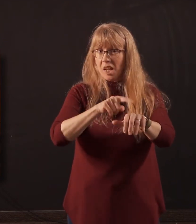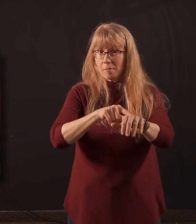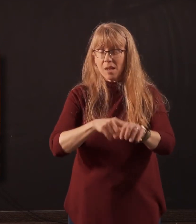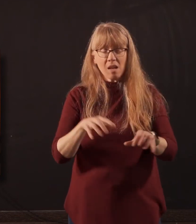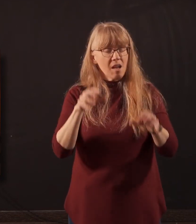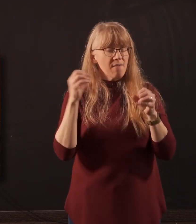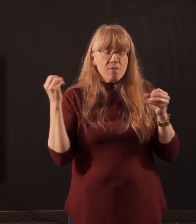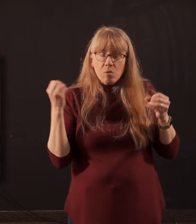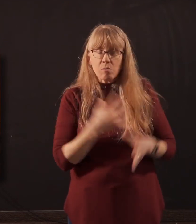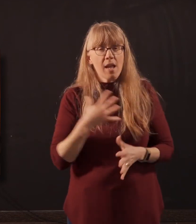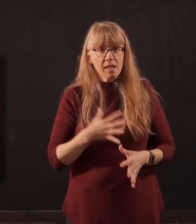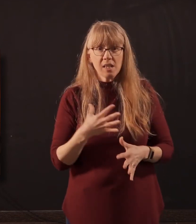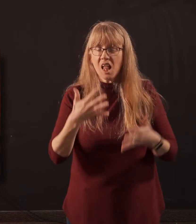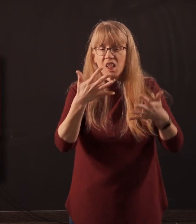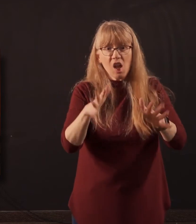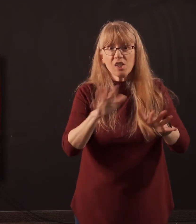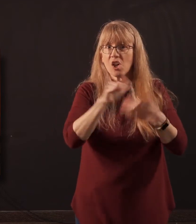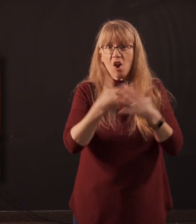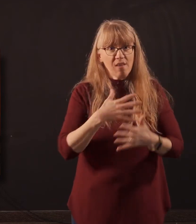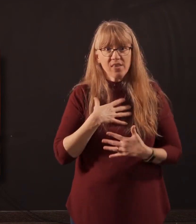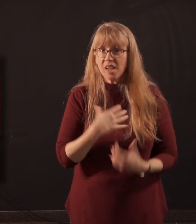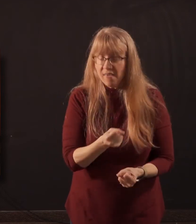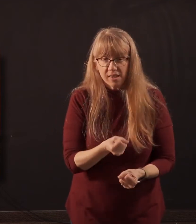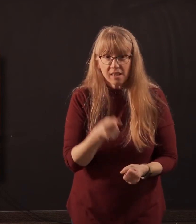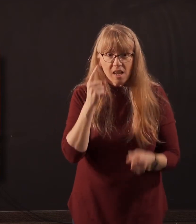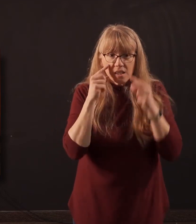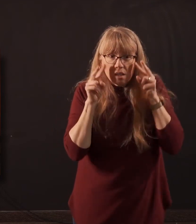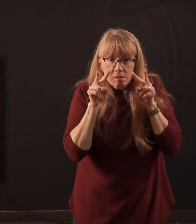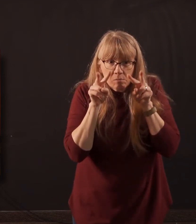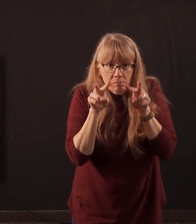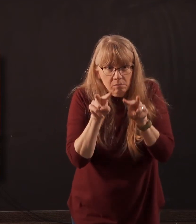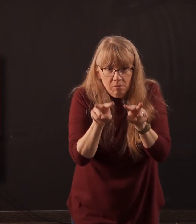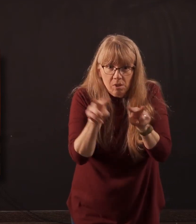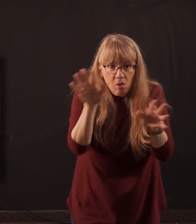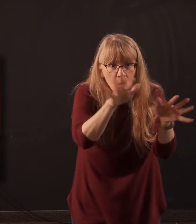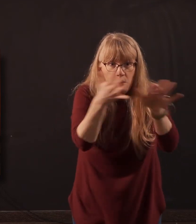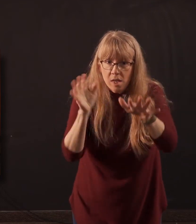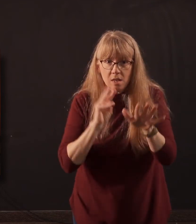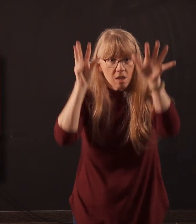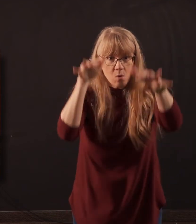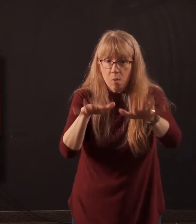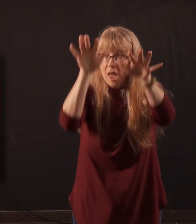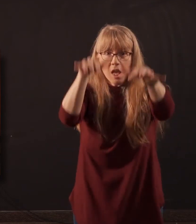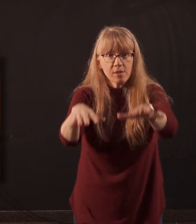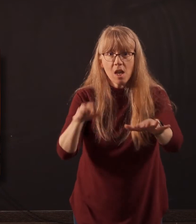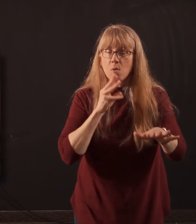is afraid. He has lost all of his confidence. His eyes are focused on the wind and the waves and the waters crashing all